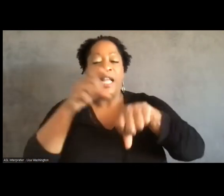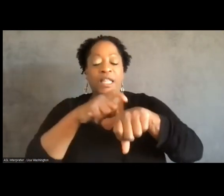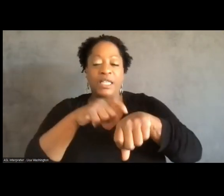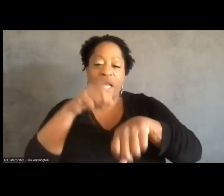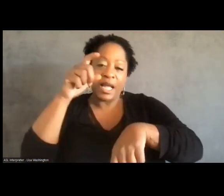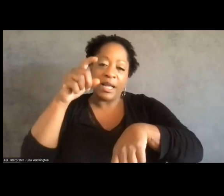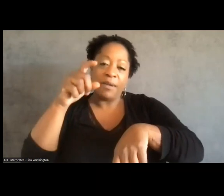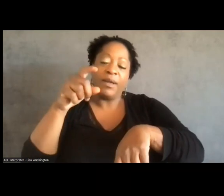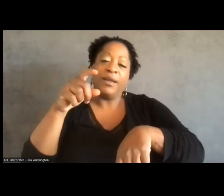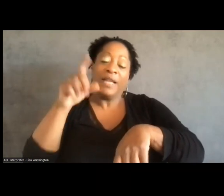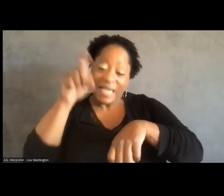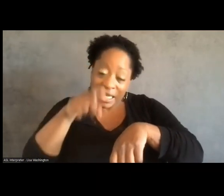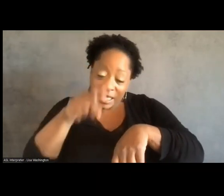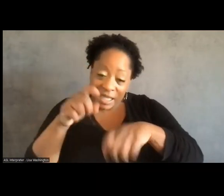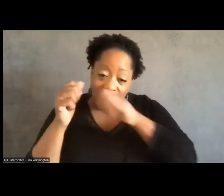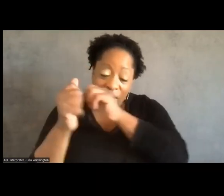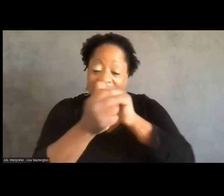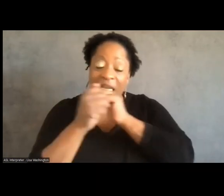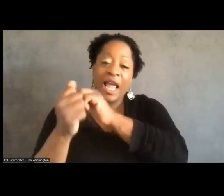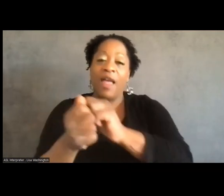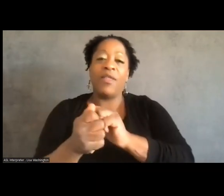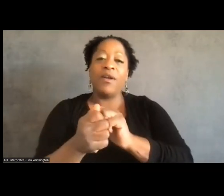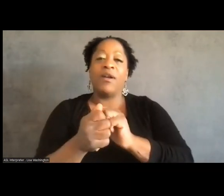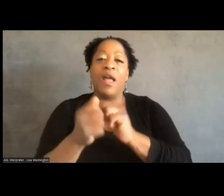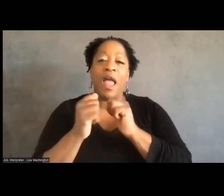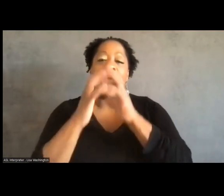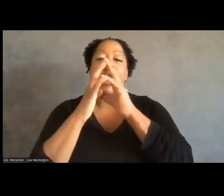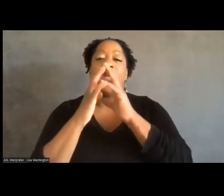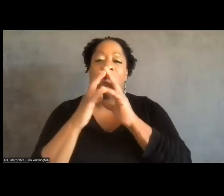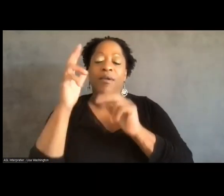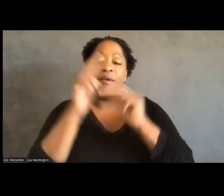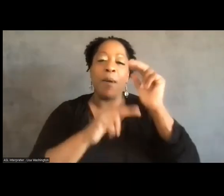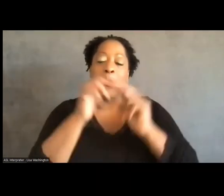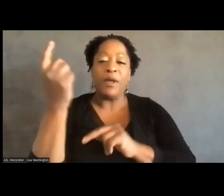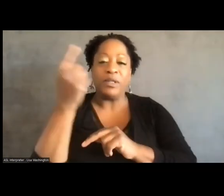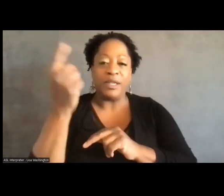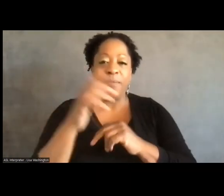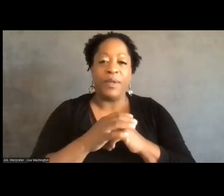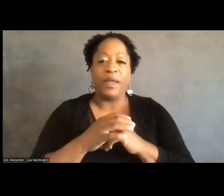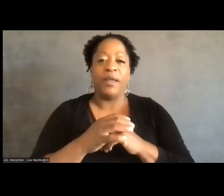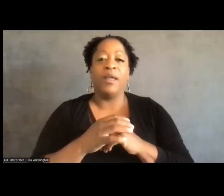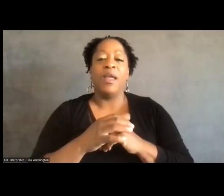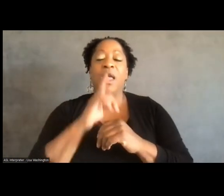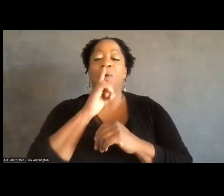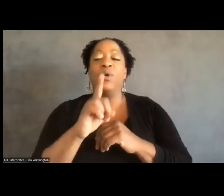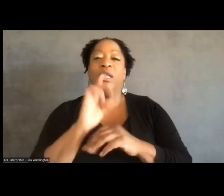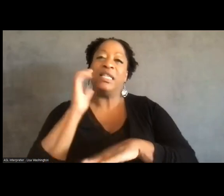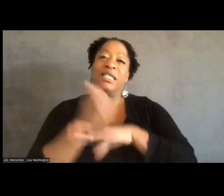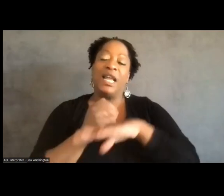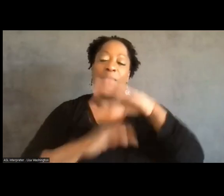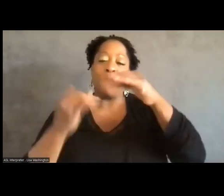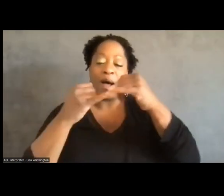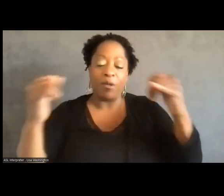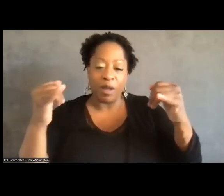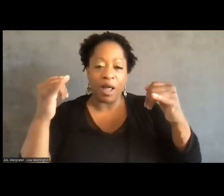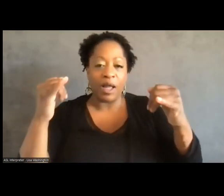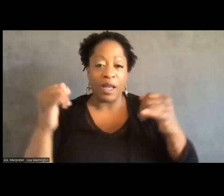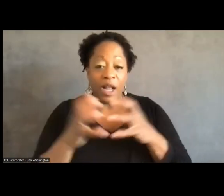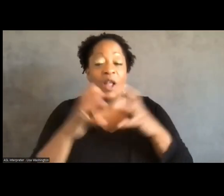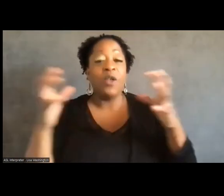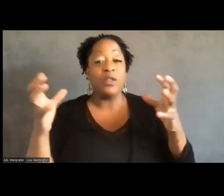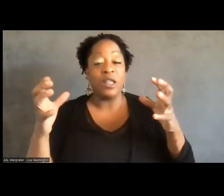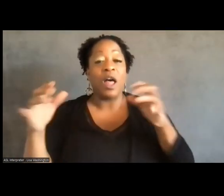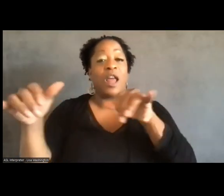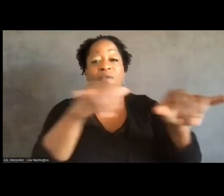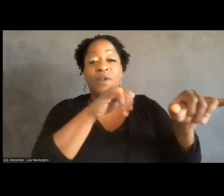as it is anyone's actual sort of bottom line orientation. Because there is a lot of common